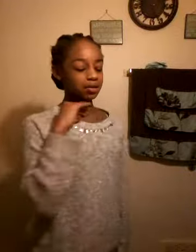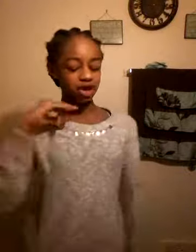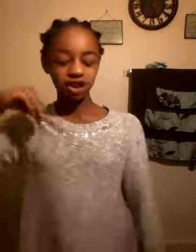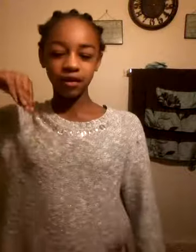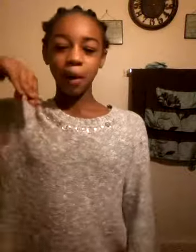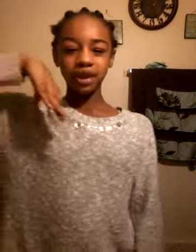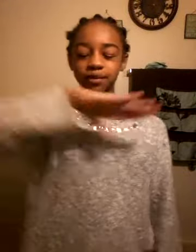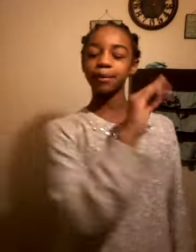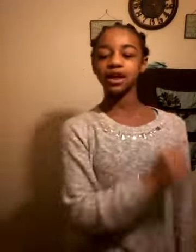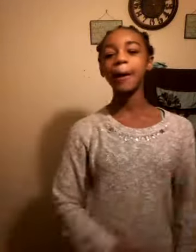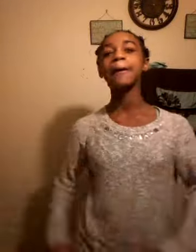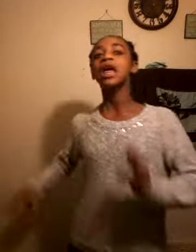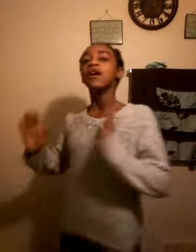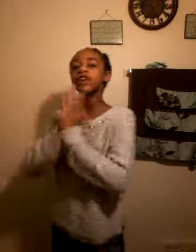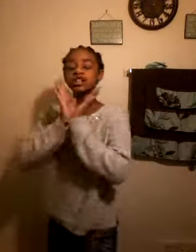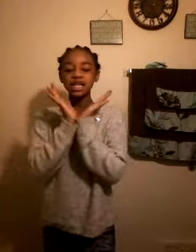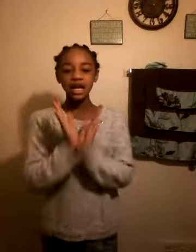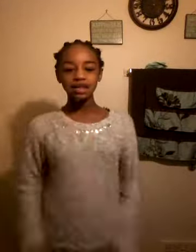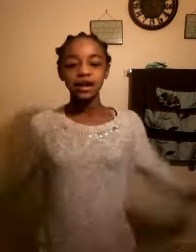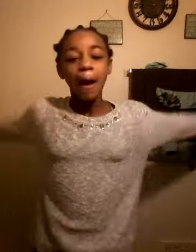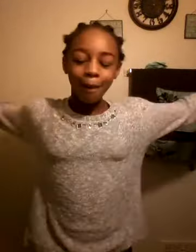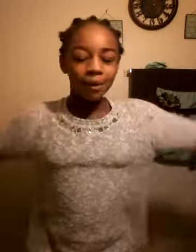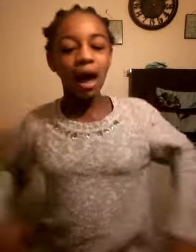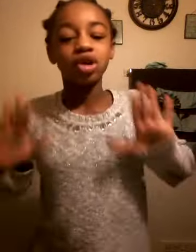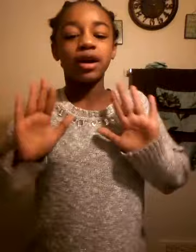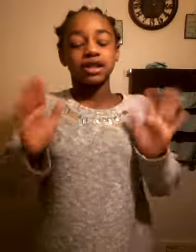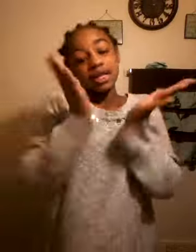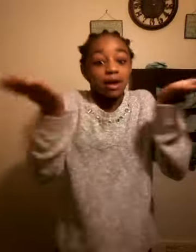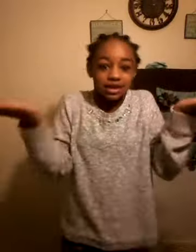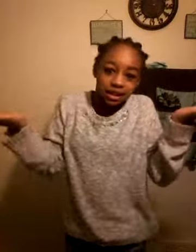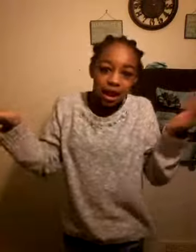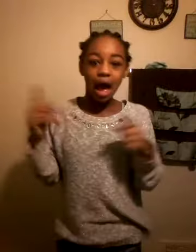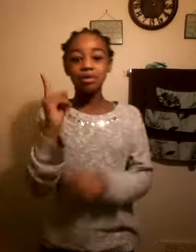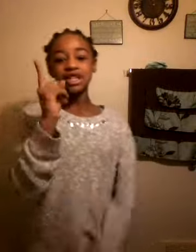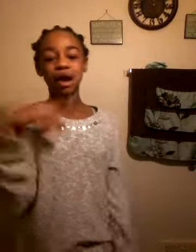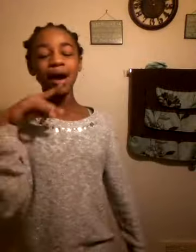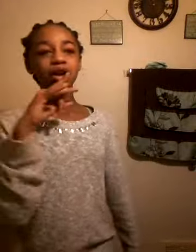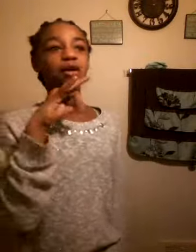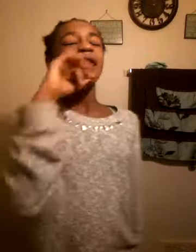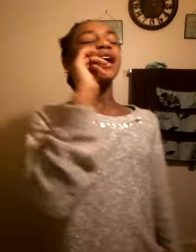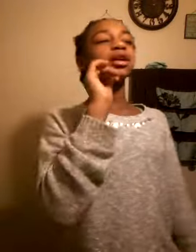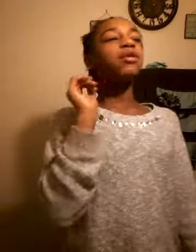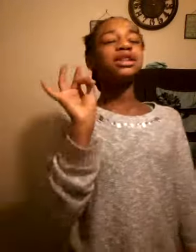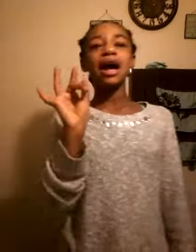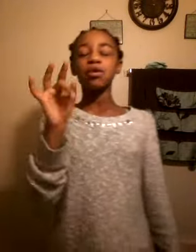let me tell yourself a couple things about myself first thing is about me I'm crazy that's why I said I'm a DIY here and I know what DIY